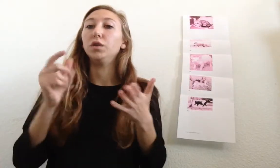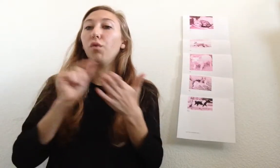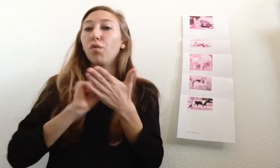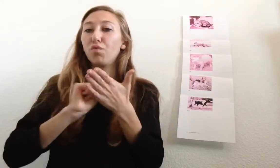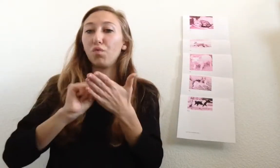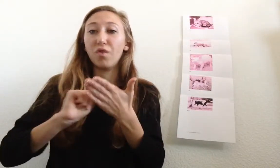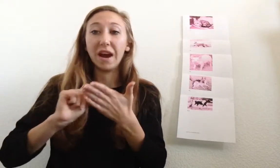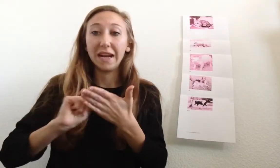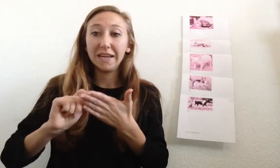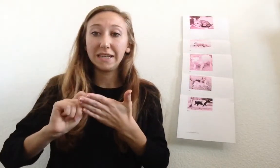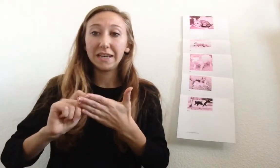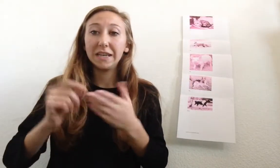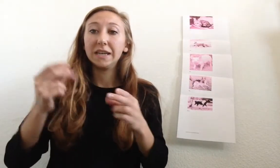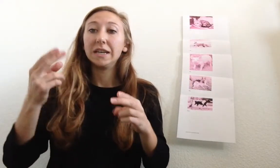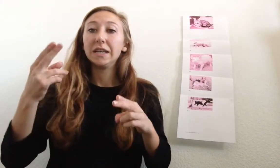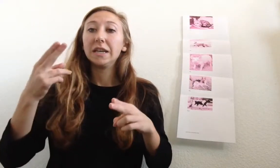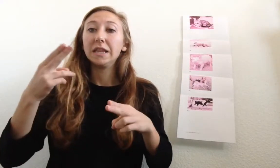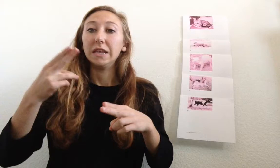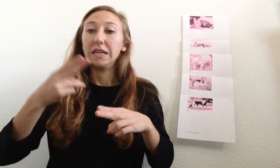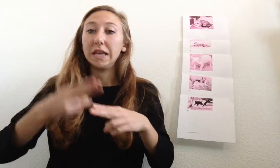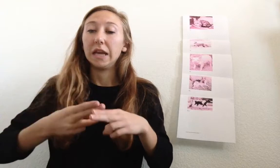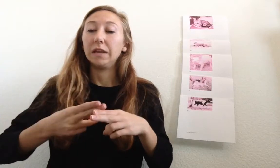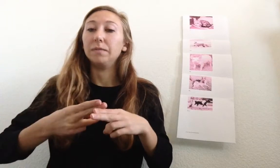write the names